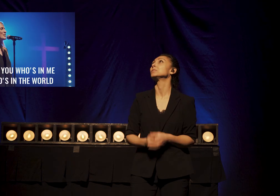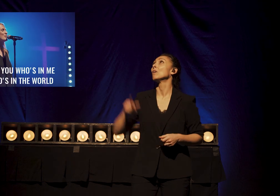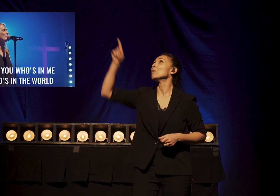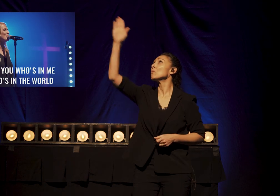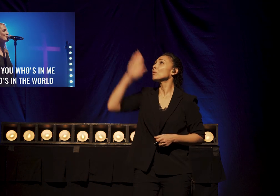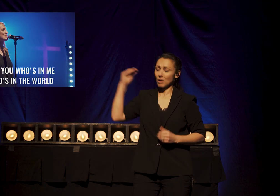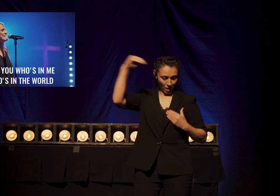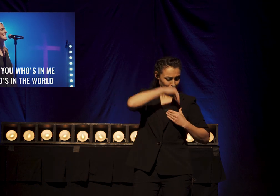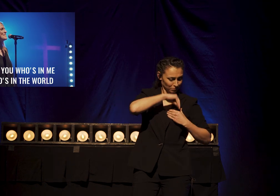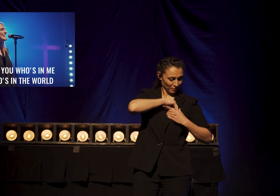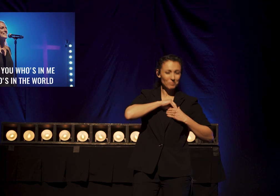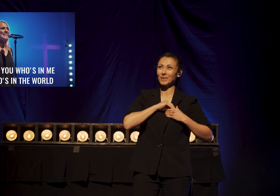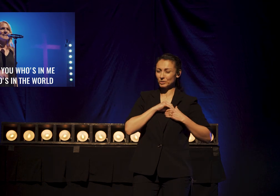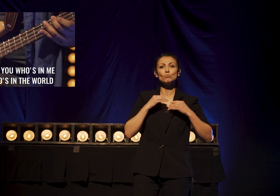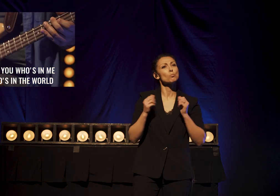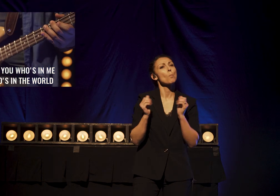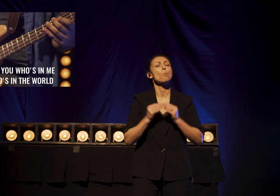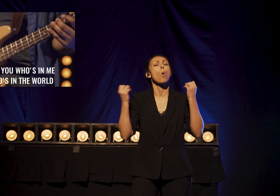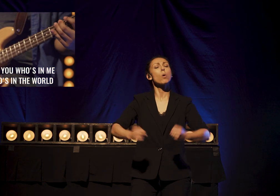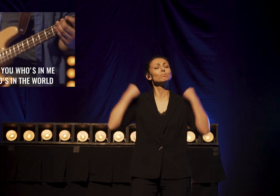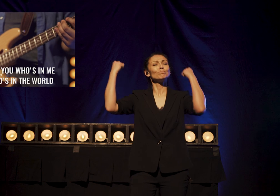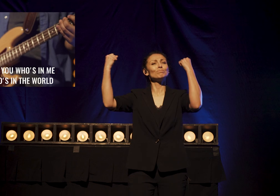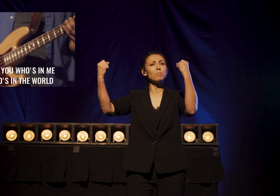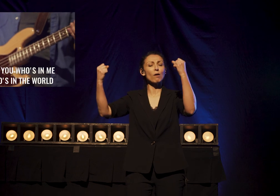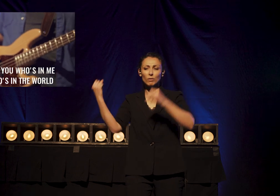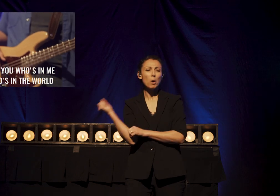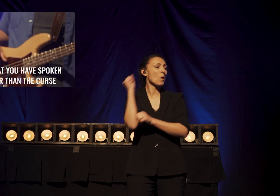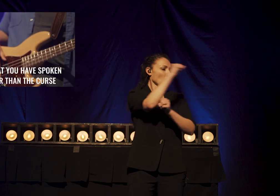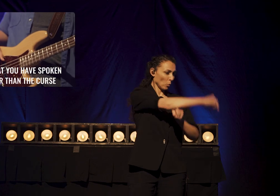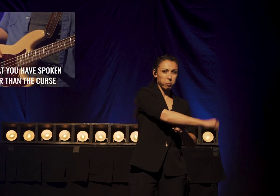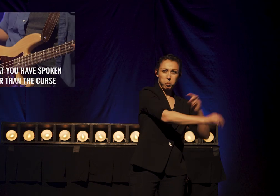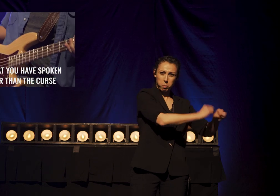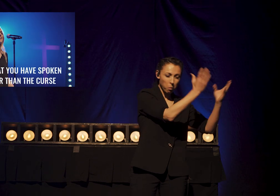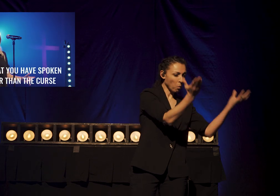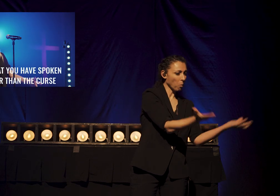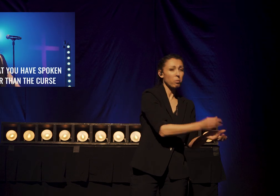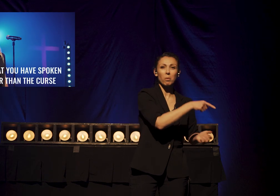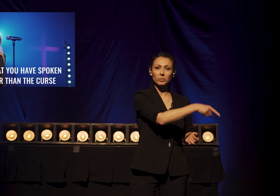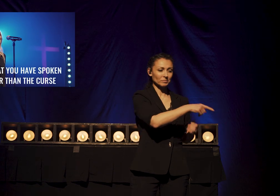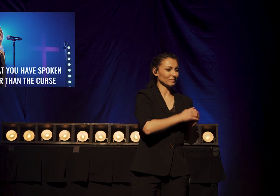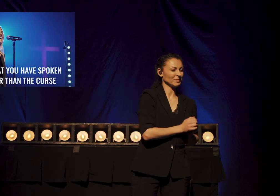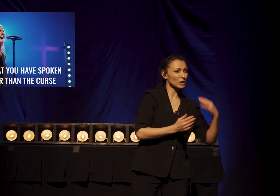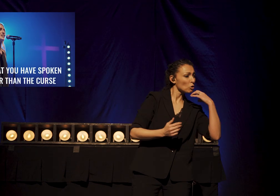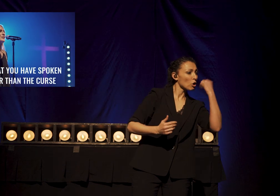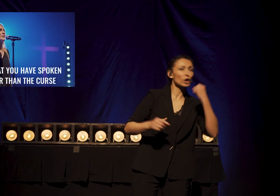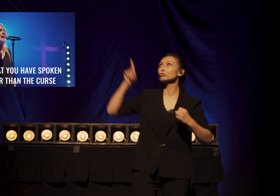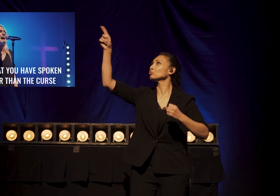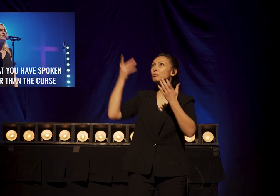you who is in me than he who is in the world. The words that you have